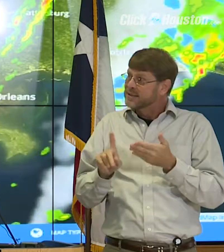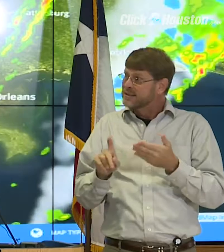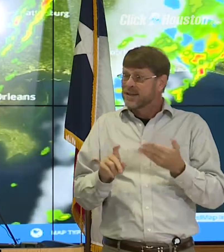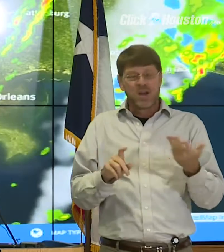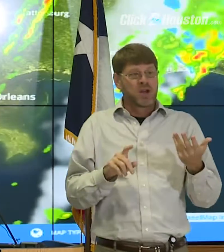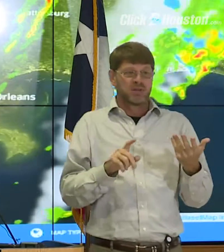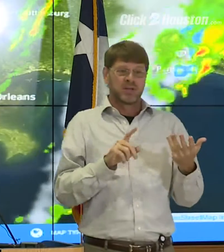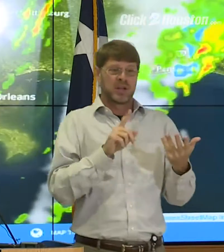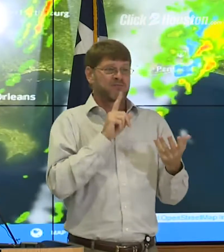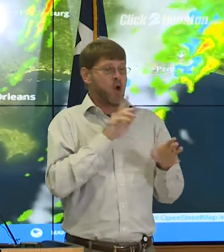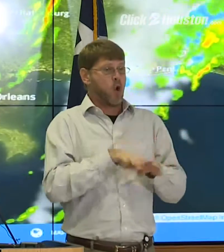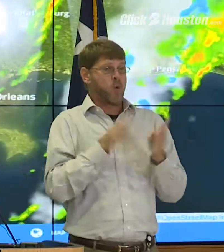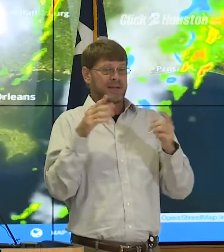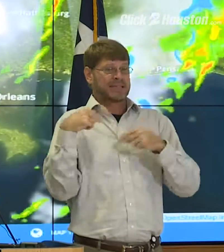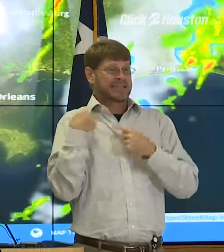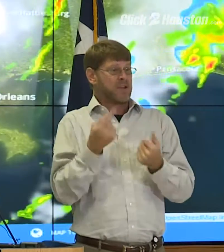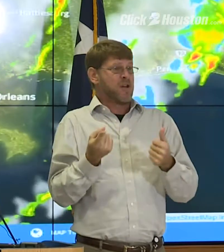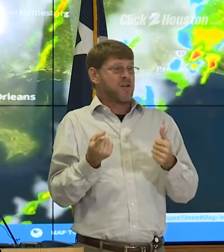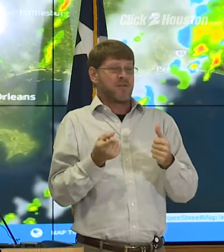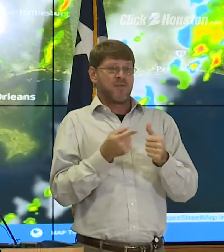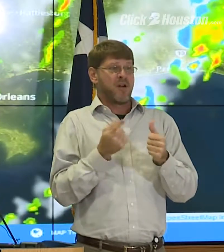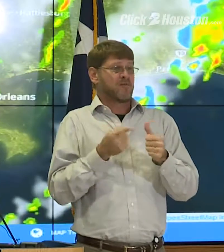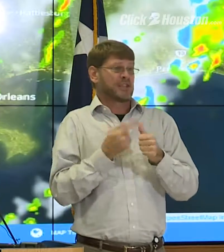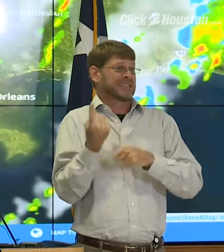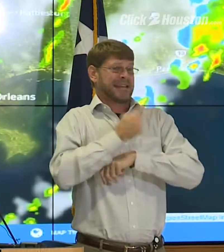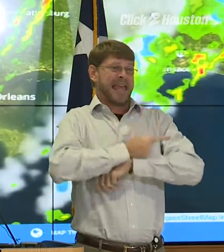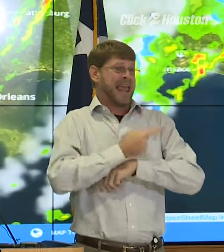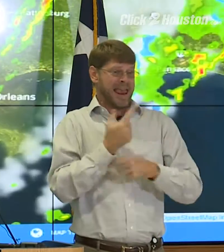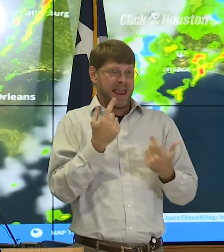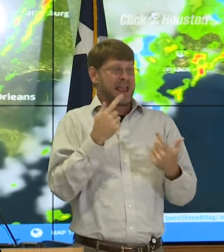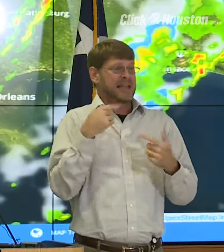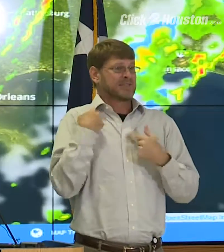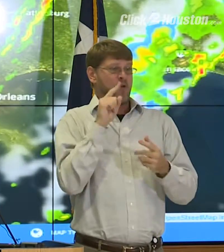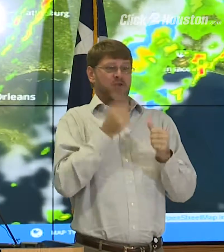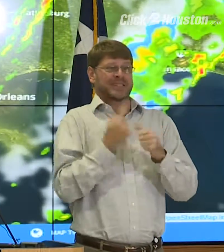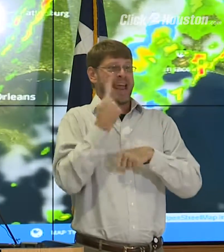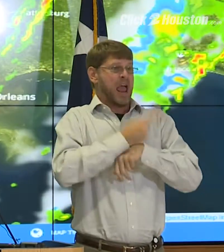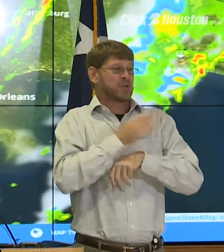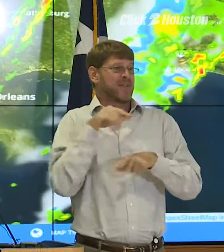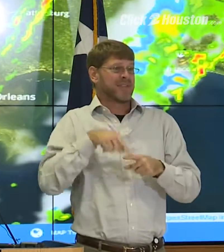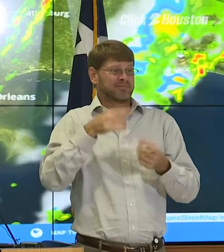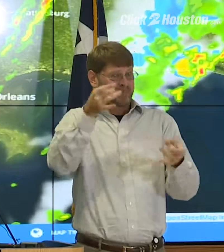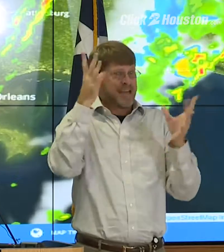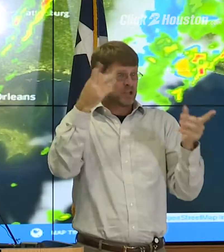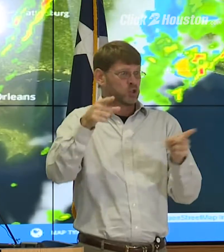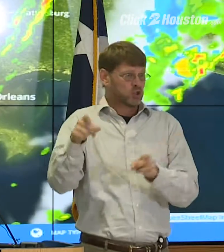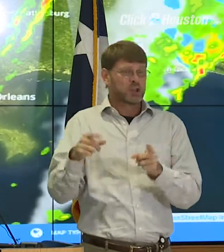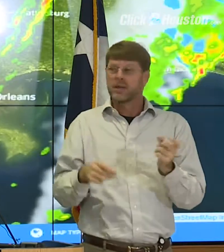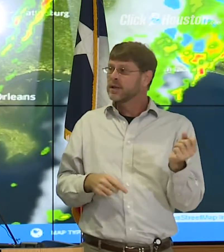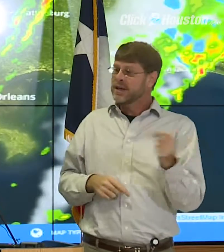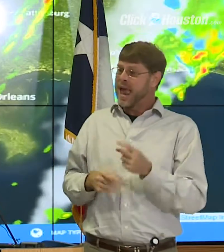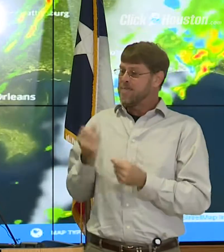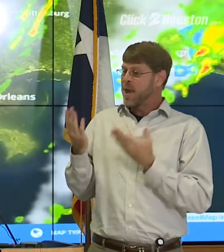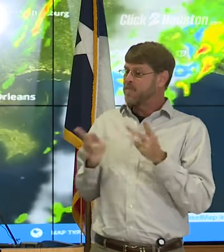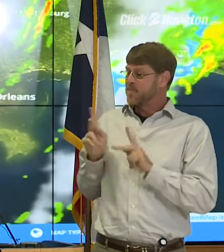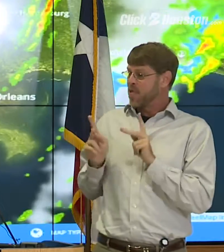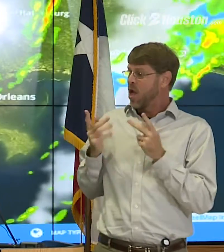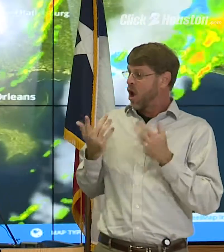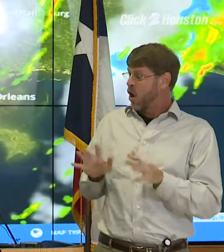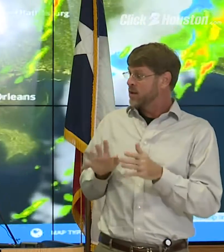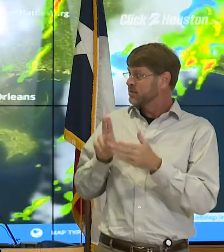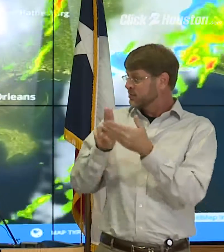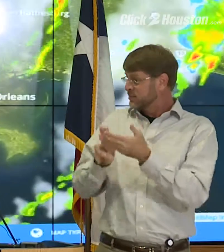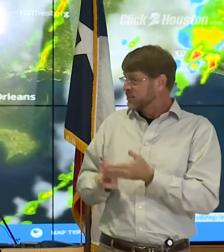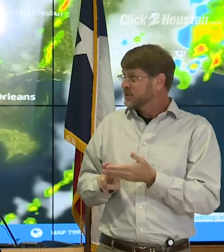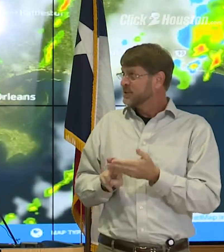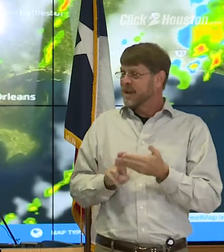It has been open since IA was first declared the statement in the first hours or days of the disaster. How many people have sort of made